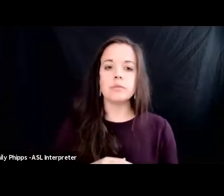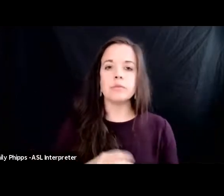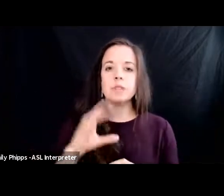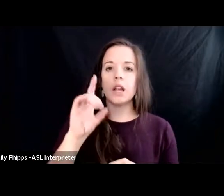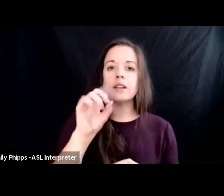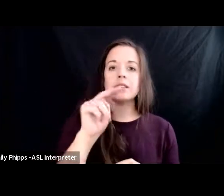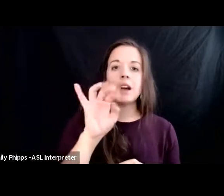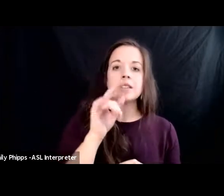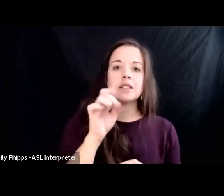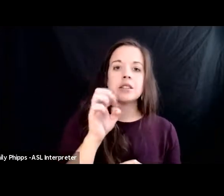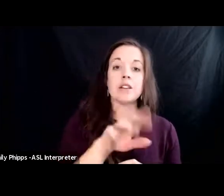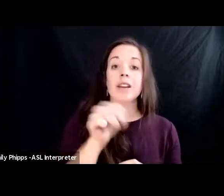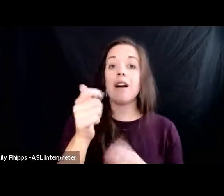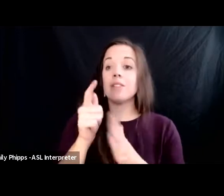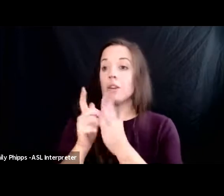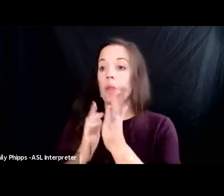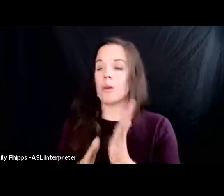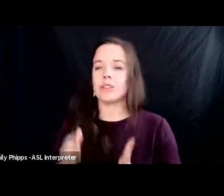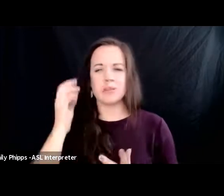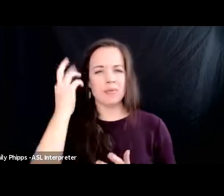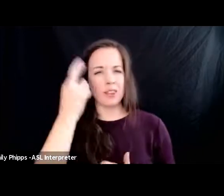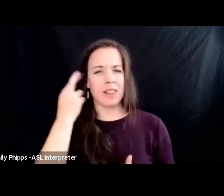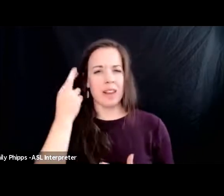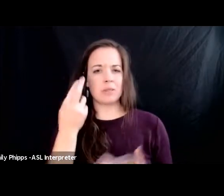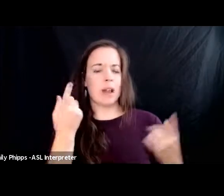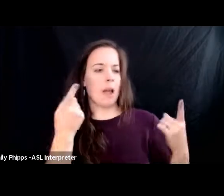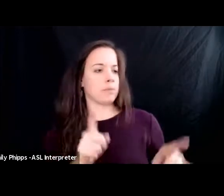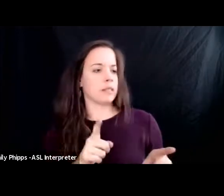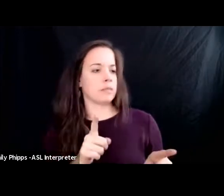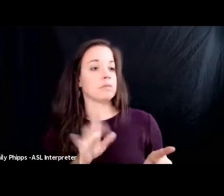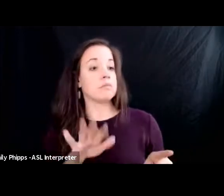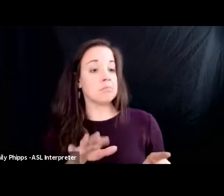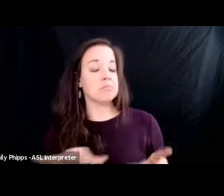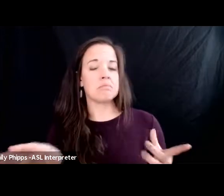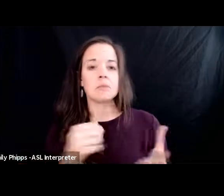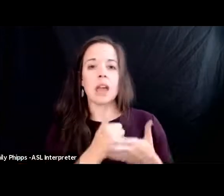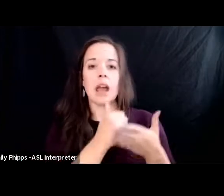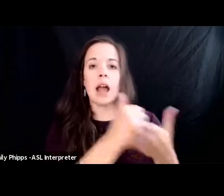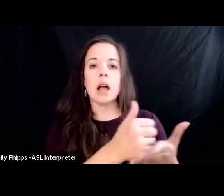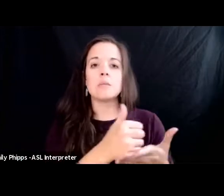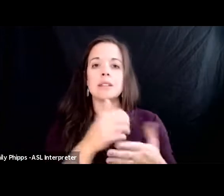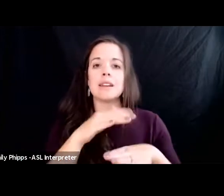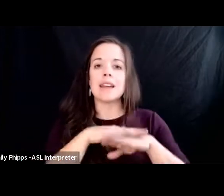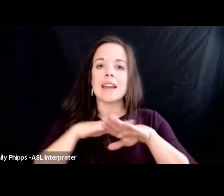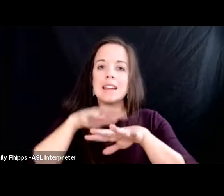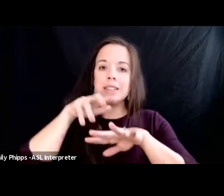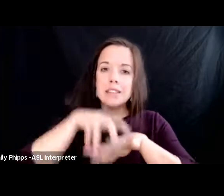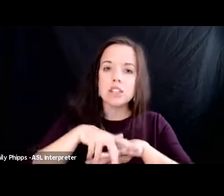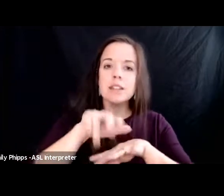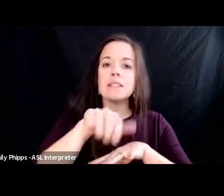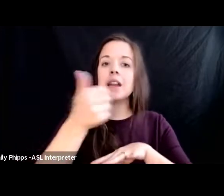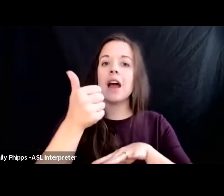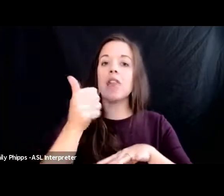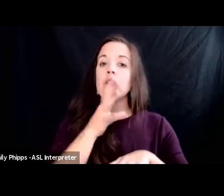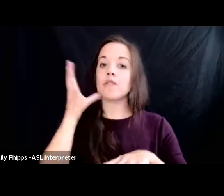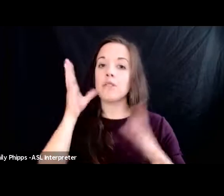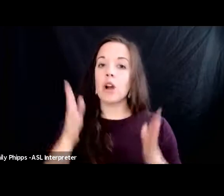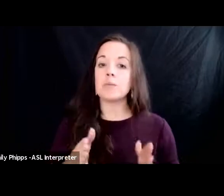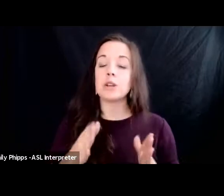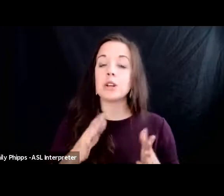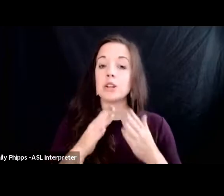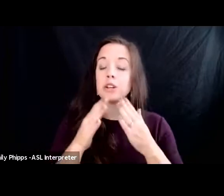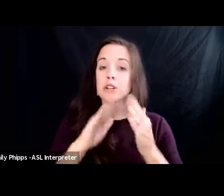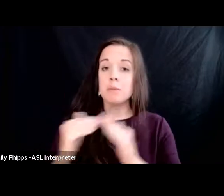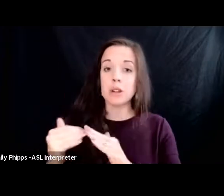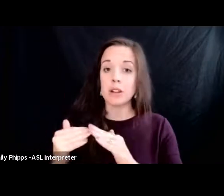lawyers realized what had happened they helped the indigenous and other farmer communities of that area launched a